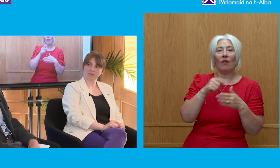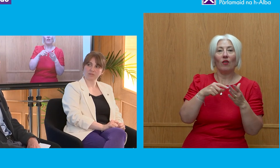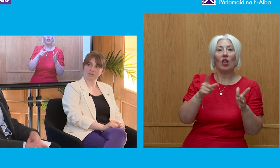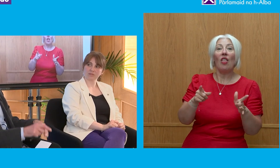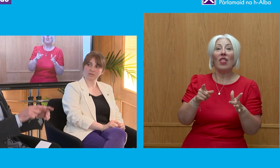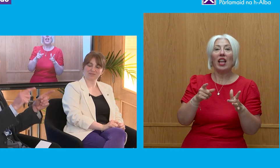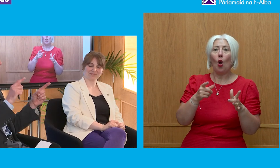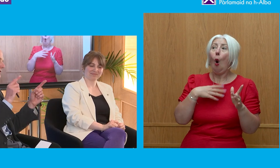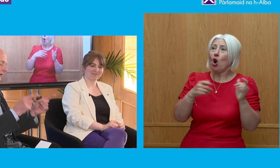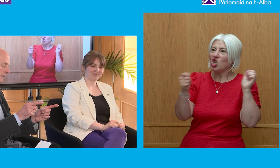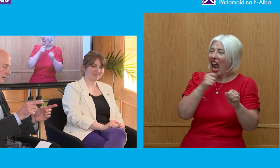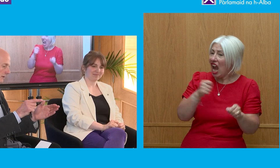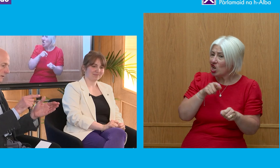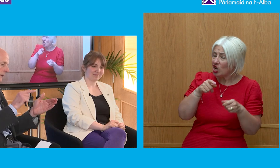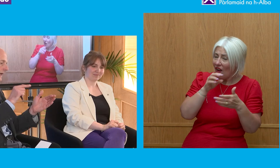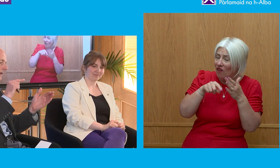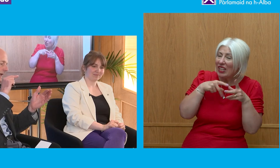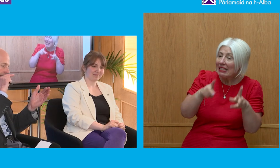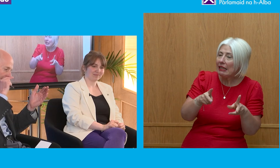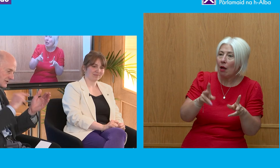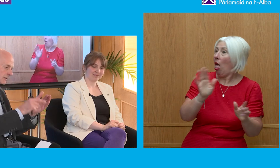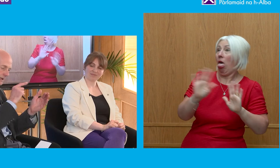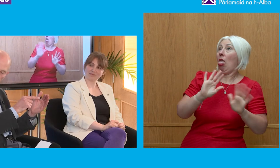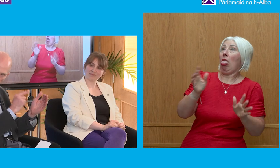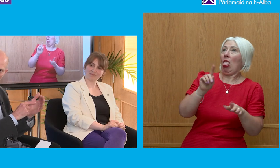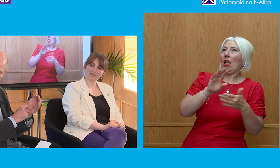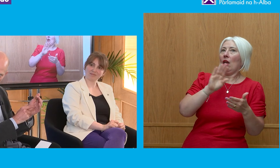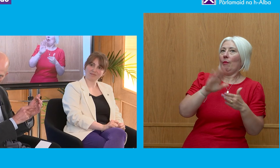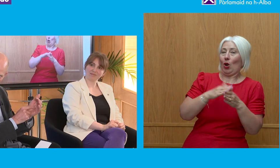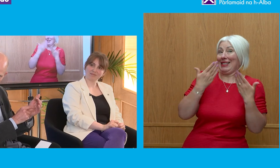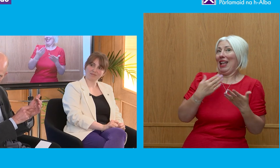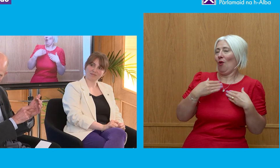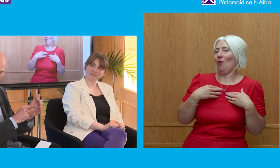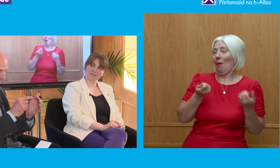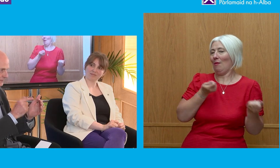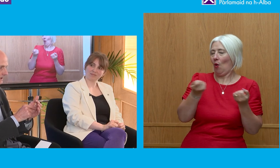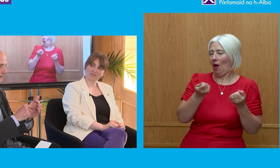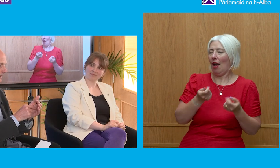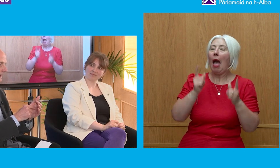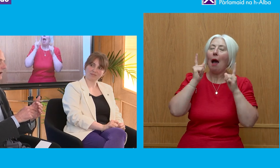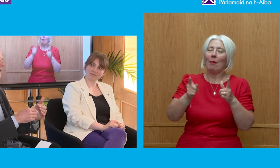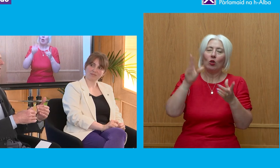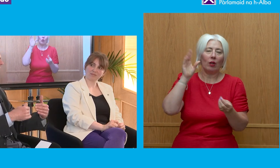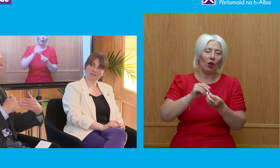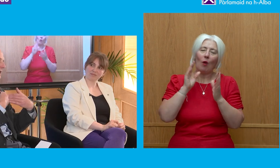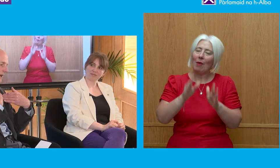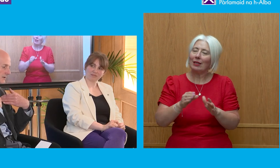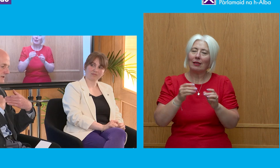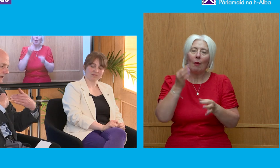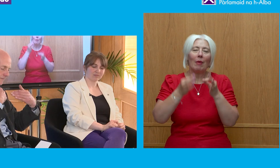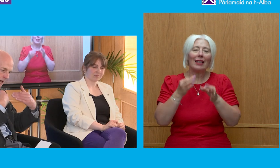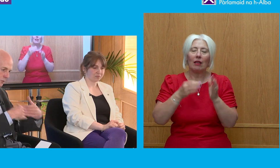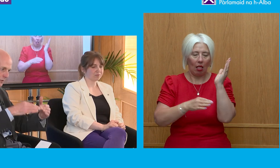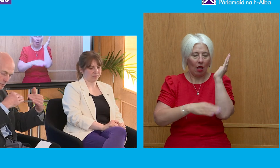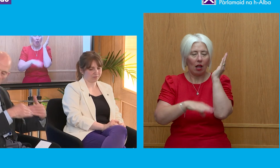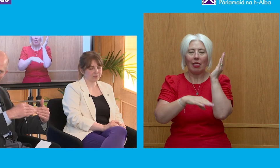diminishes. So, just to conclude, it has to be let out the political class. Absolutely. I would like